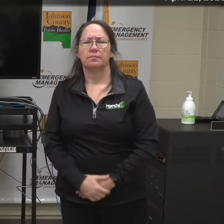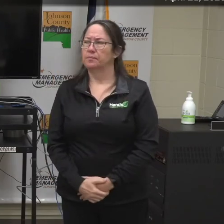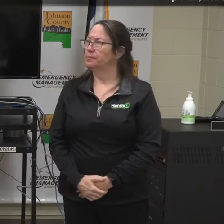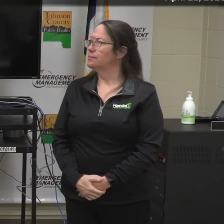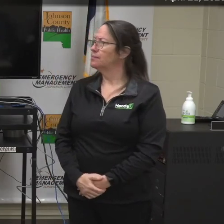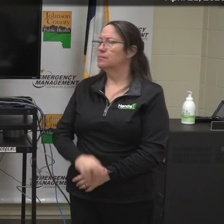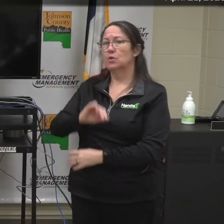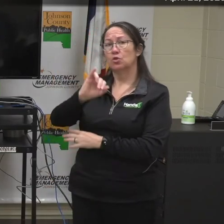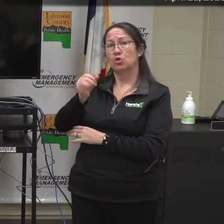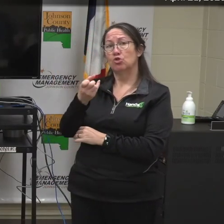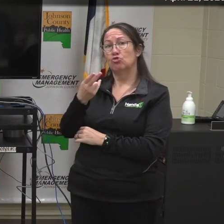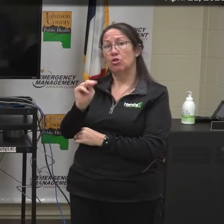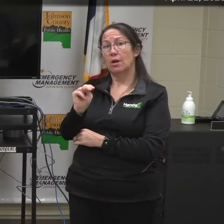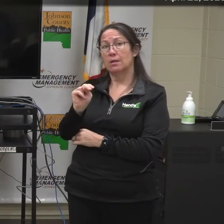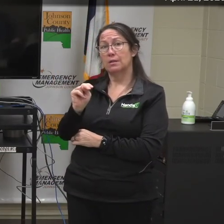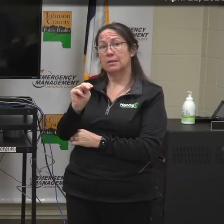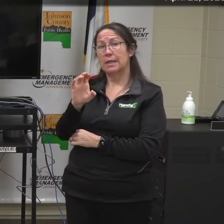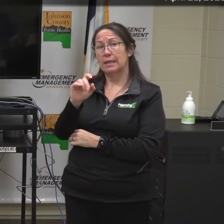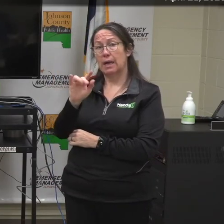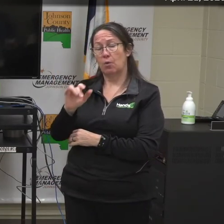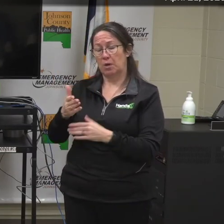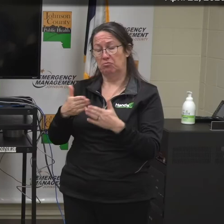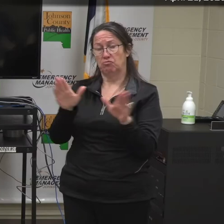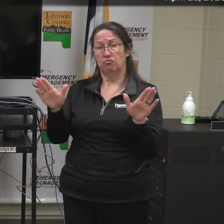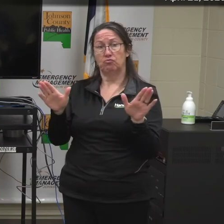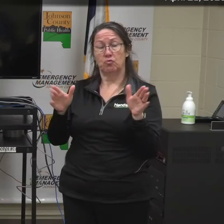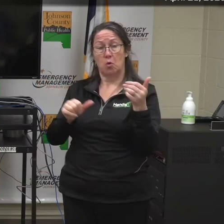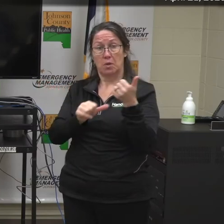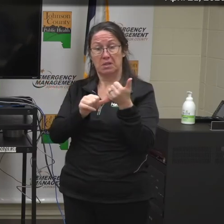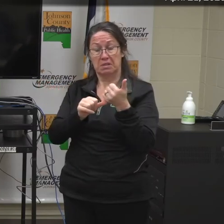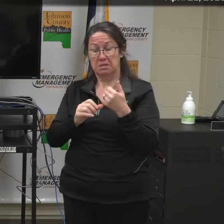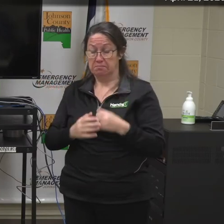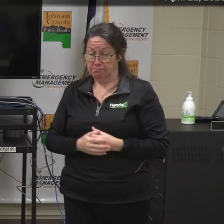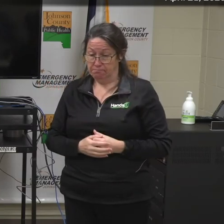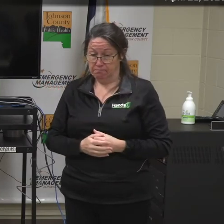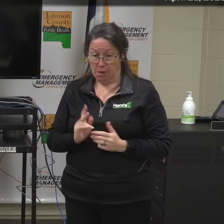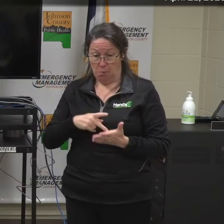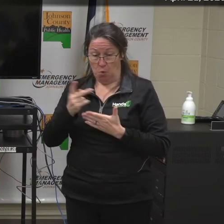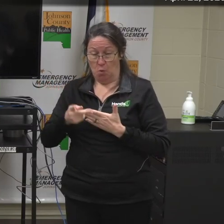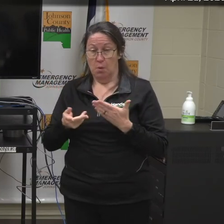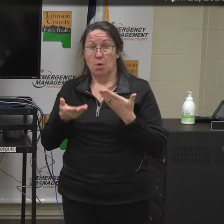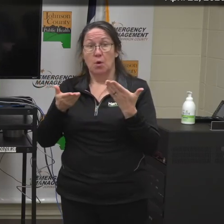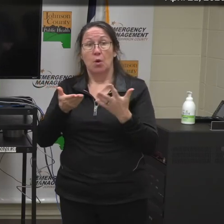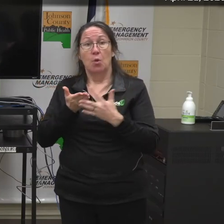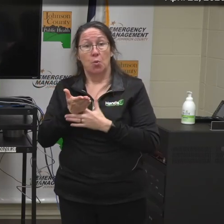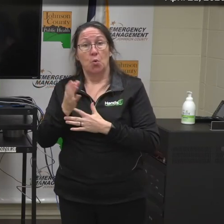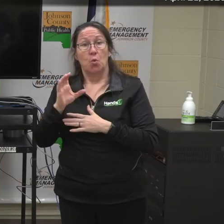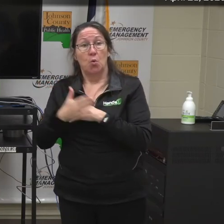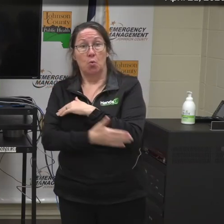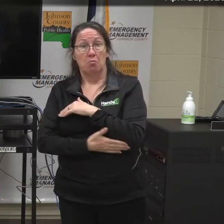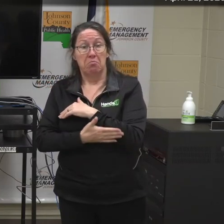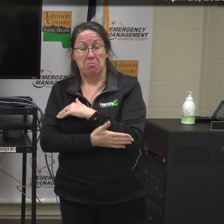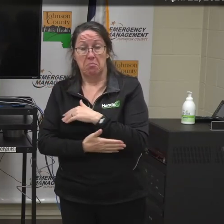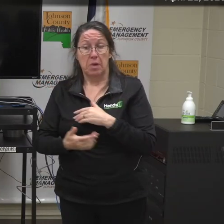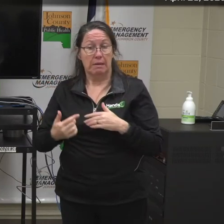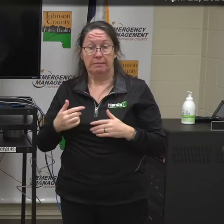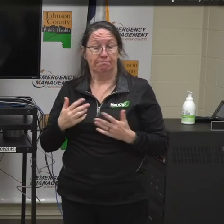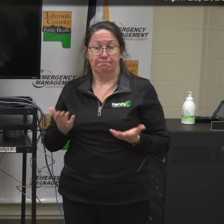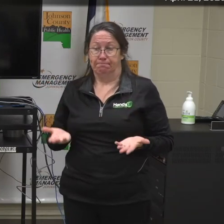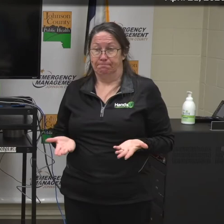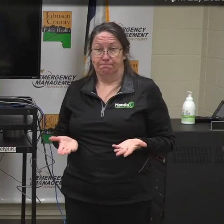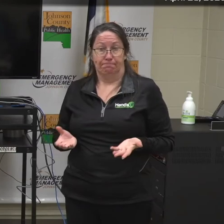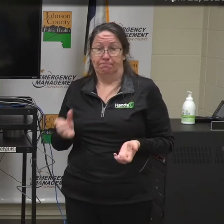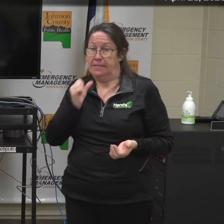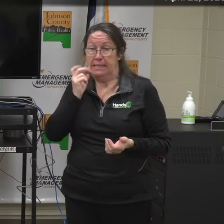With Johnson County General Assistance, the assistance program offered through the county, we have not really